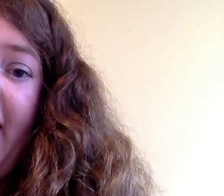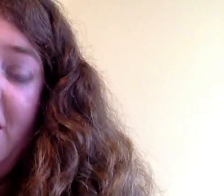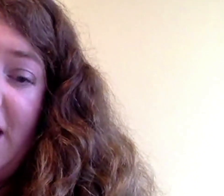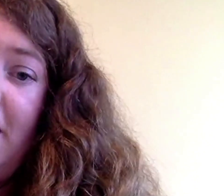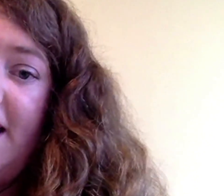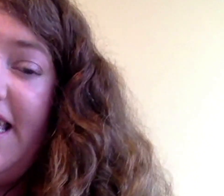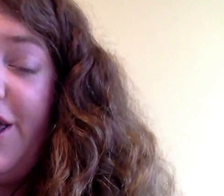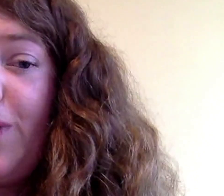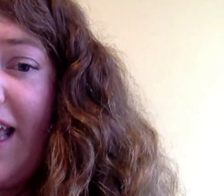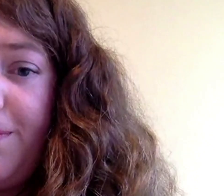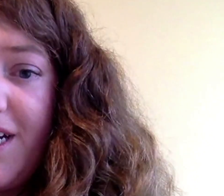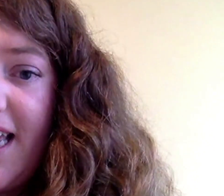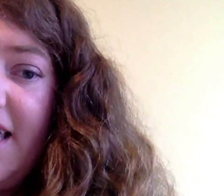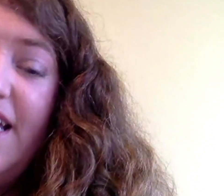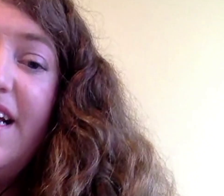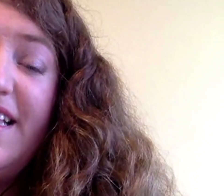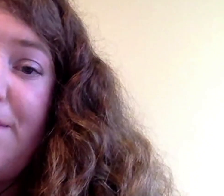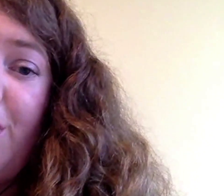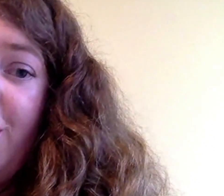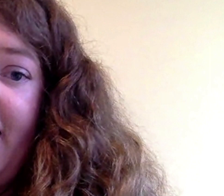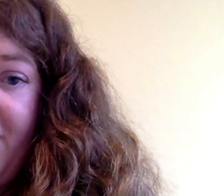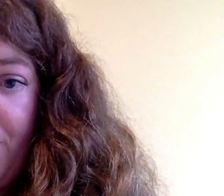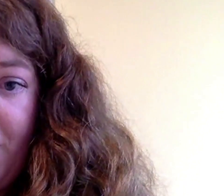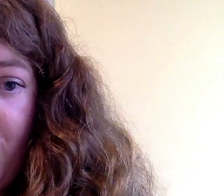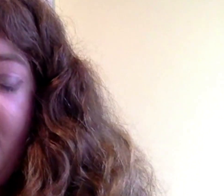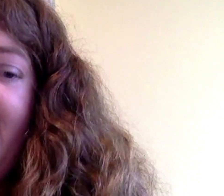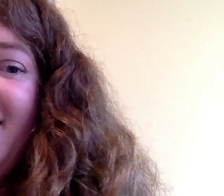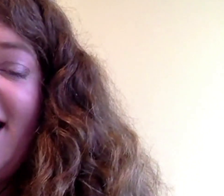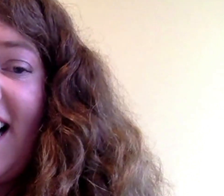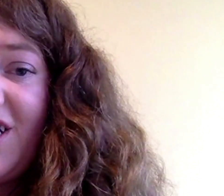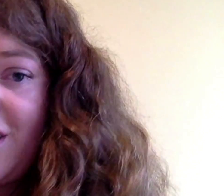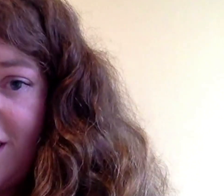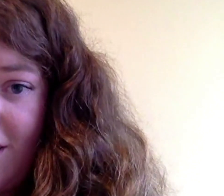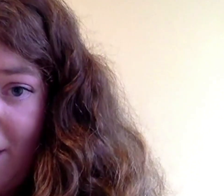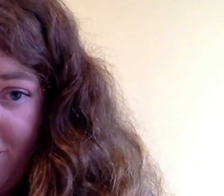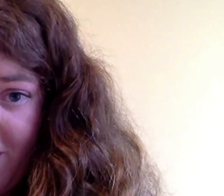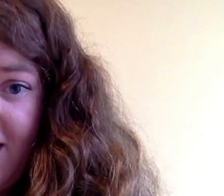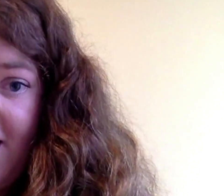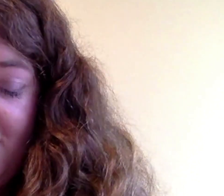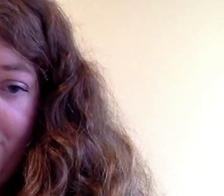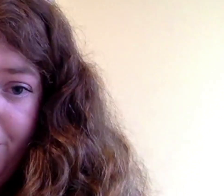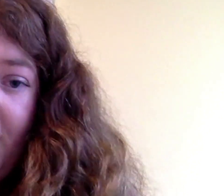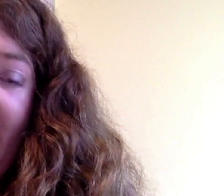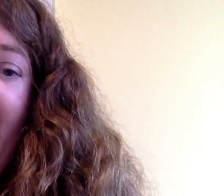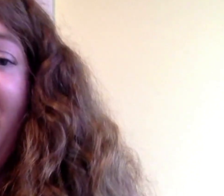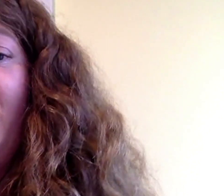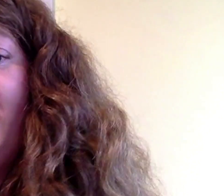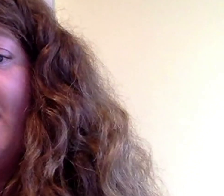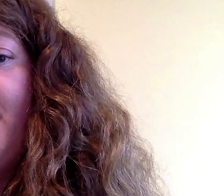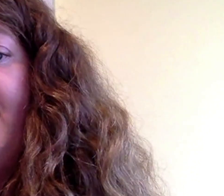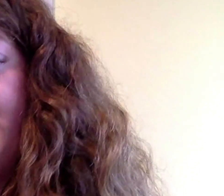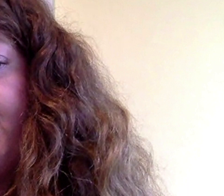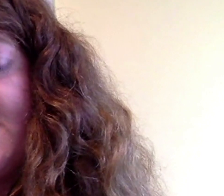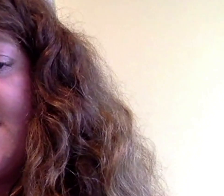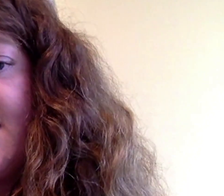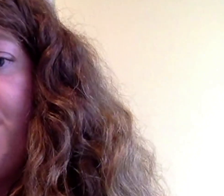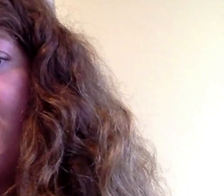members of the LGBTQI community. They belong to ethnic minorities, are stuck in the direct provision system, and they also